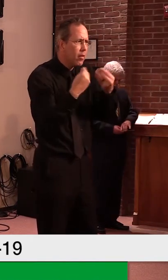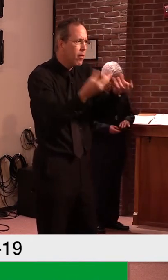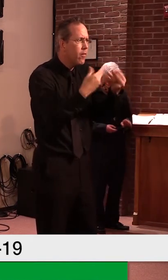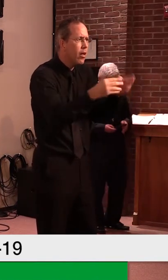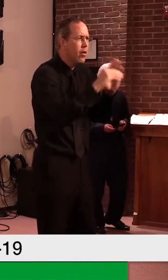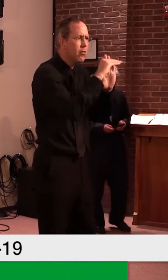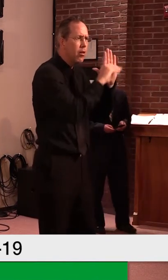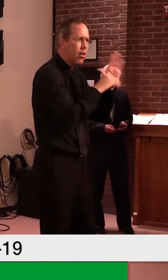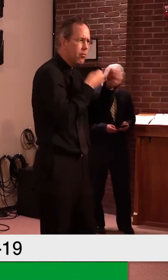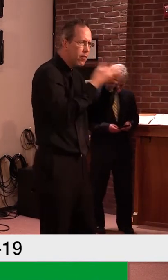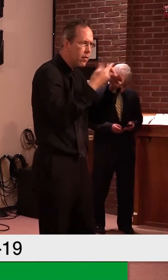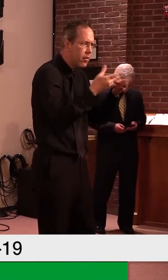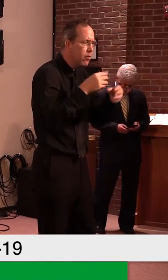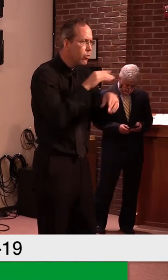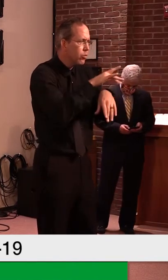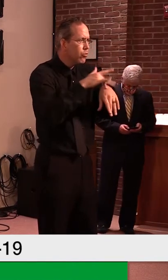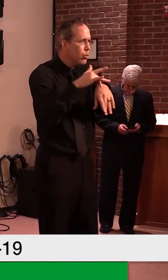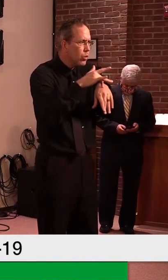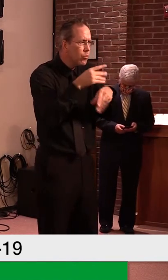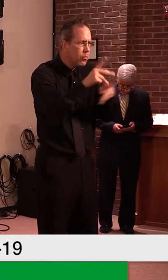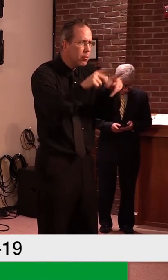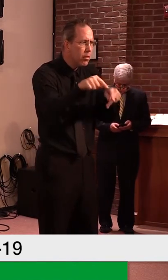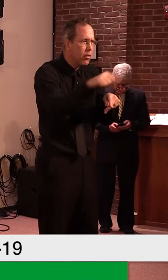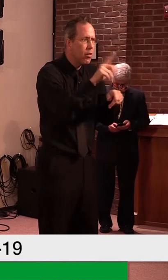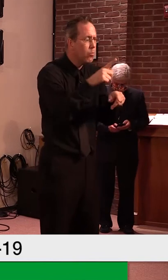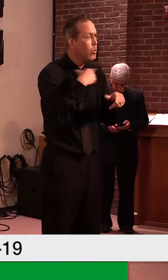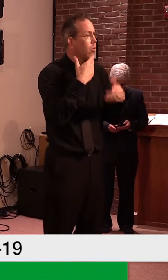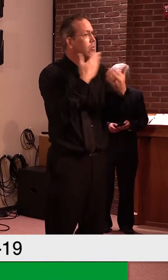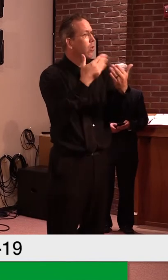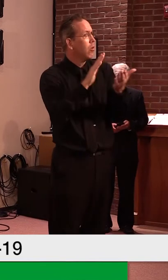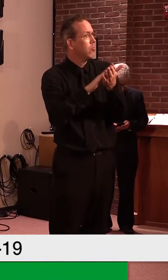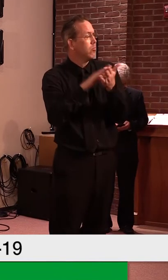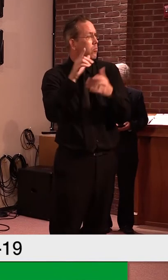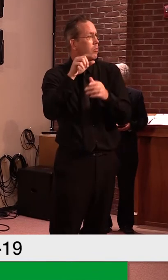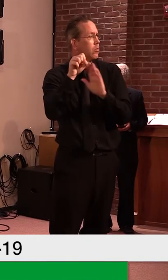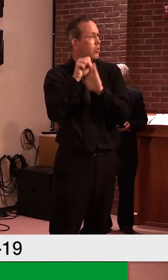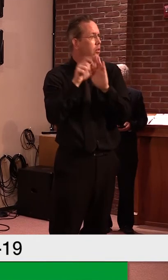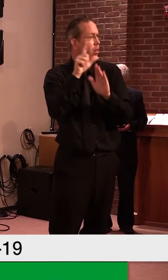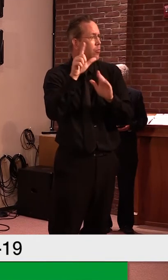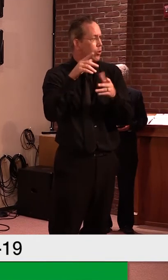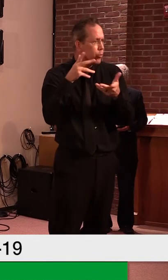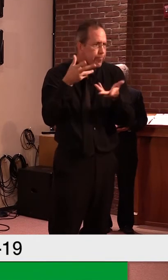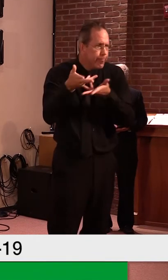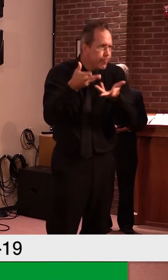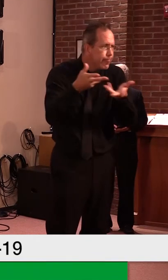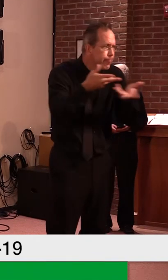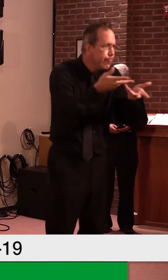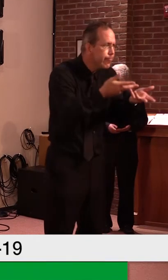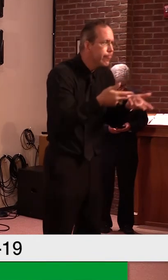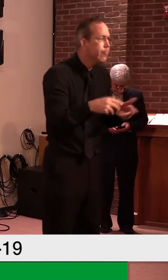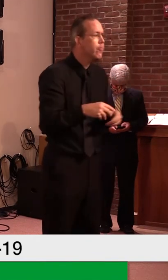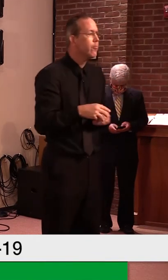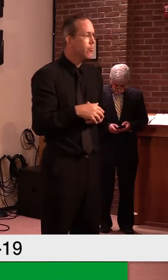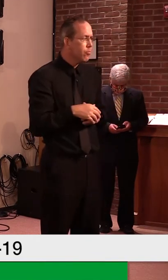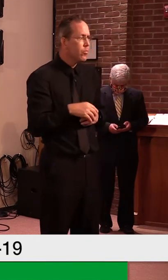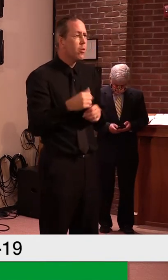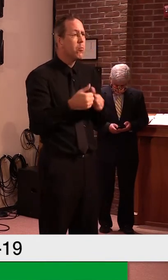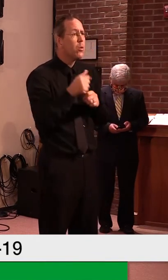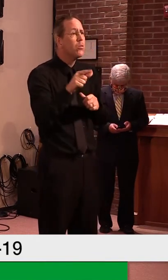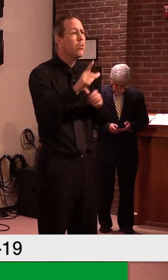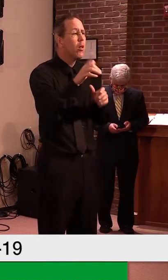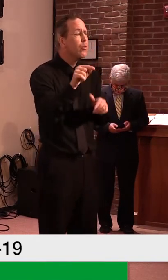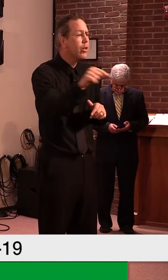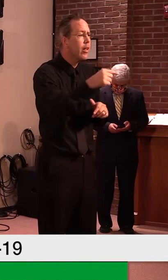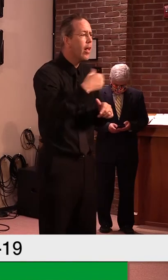And the, the challenge with the uniformity, uh, primarily is that most of these libraries operate, um, under the control of